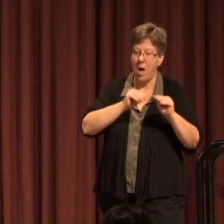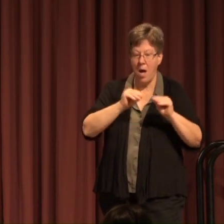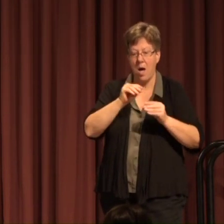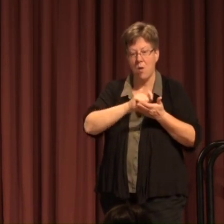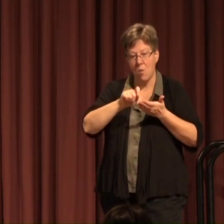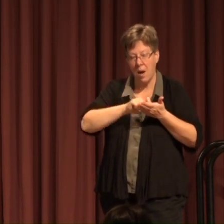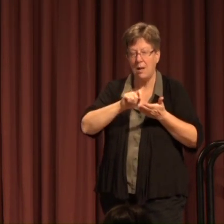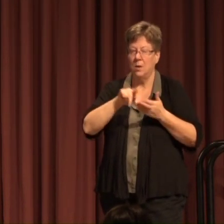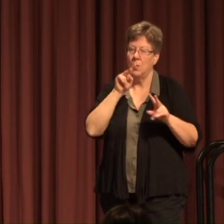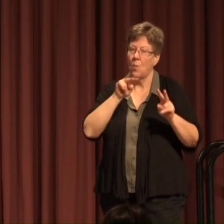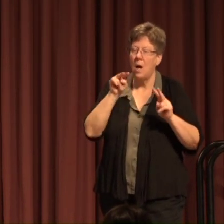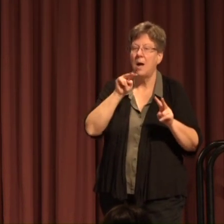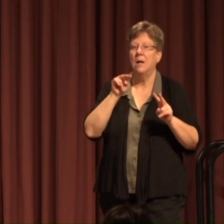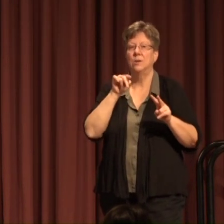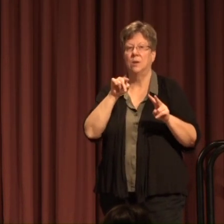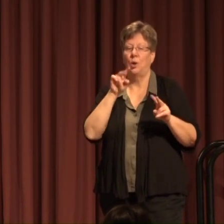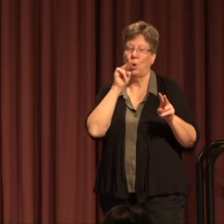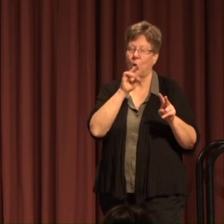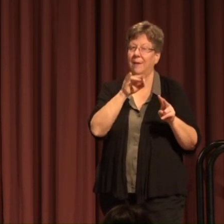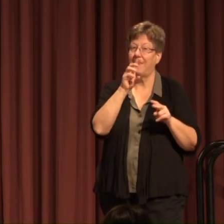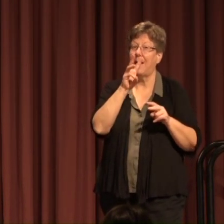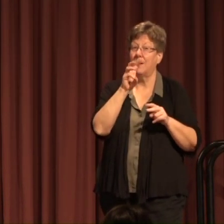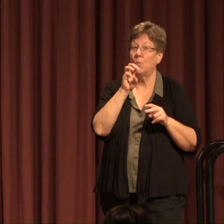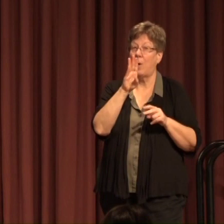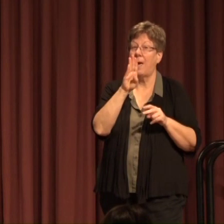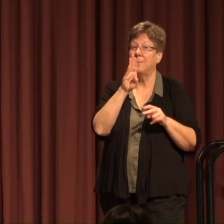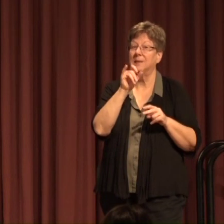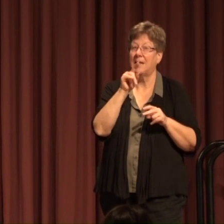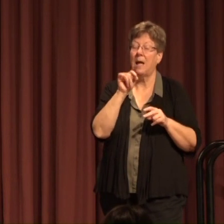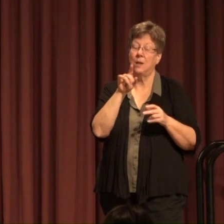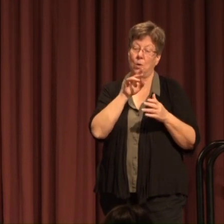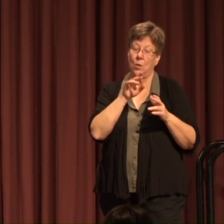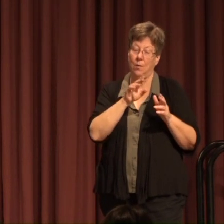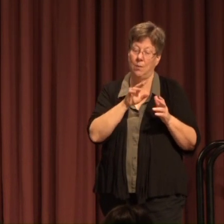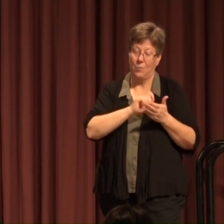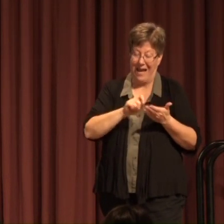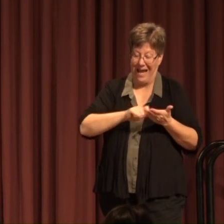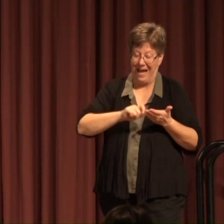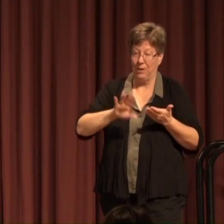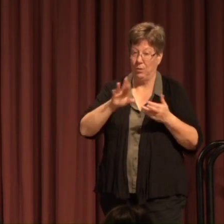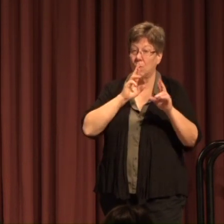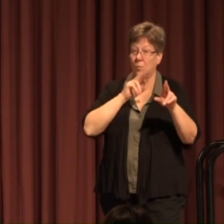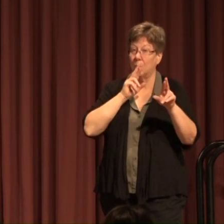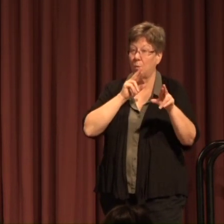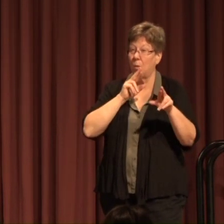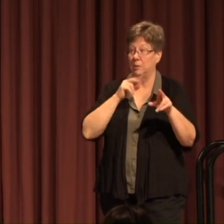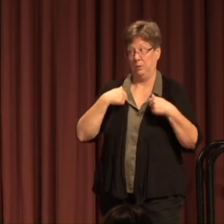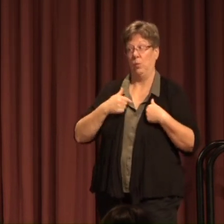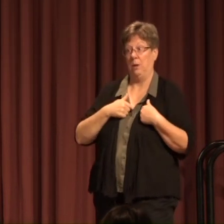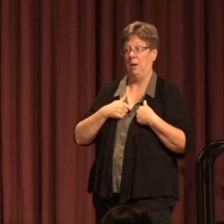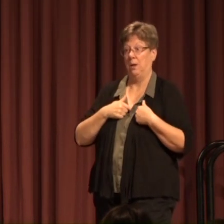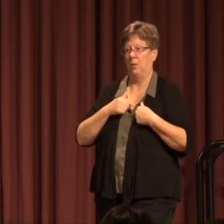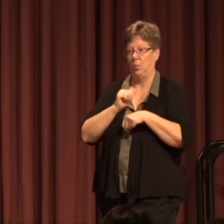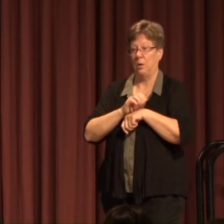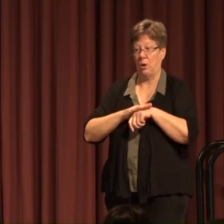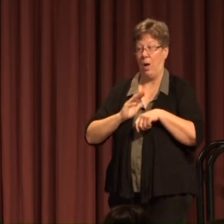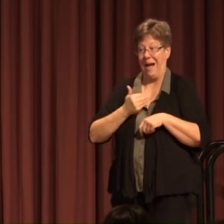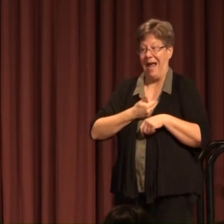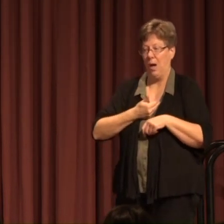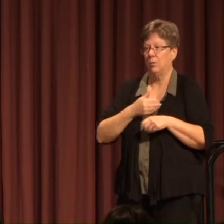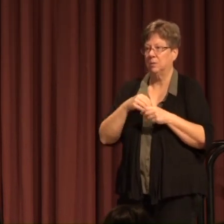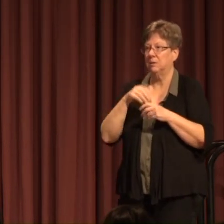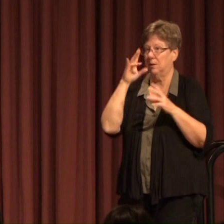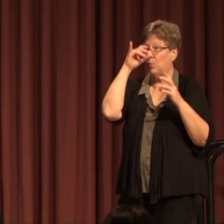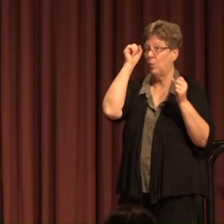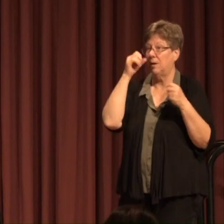you are watching And you're looking at that website And you're preparing your reports I know we're working on ours in the president's